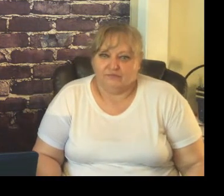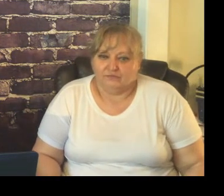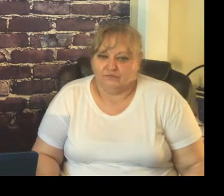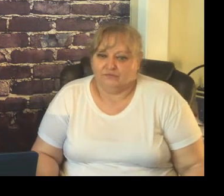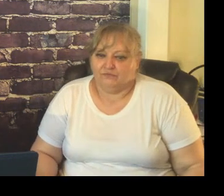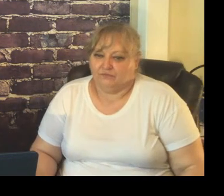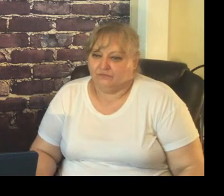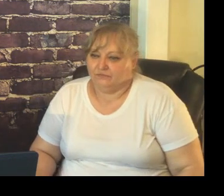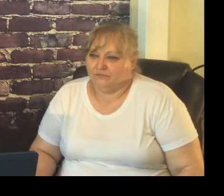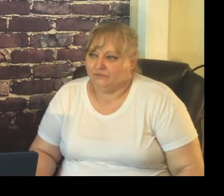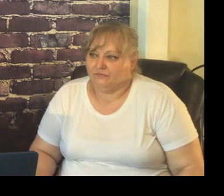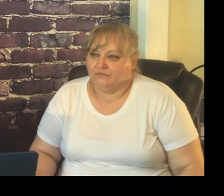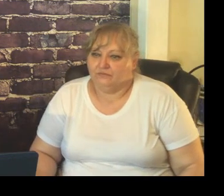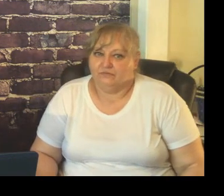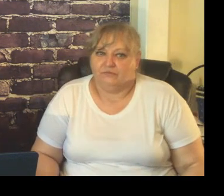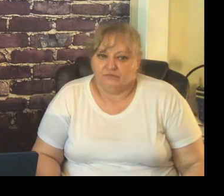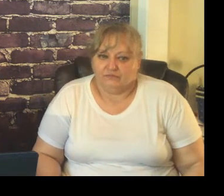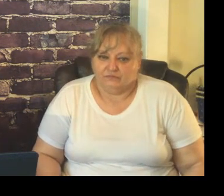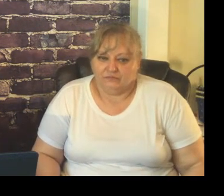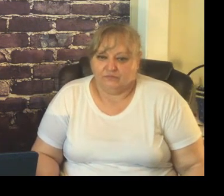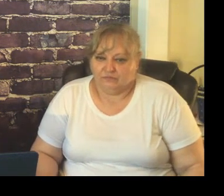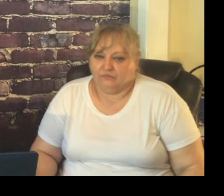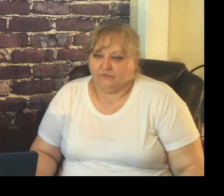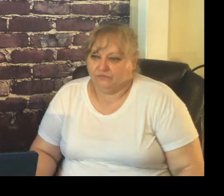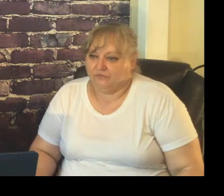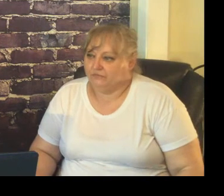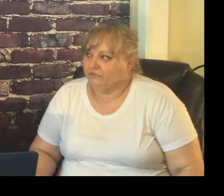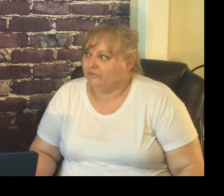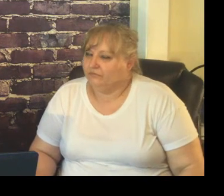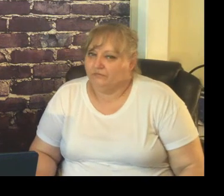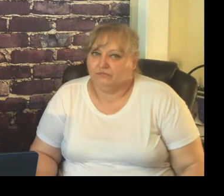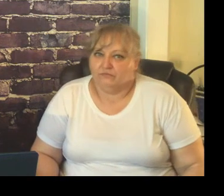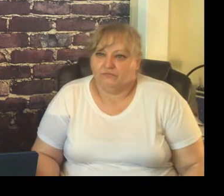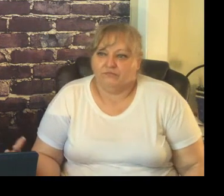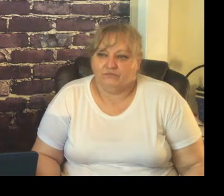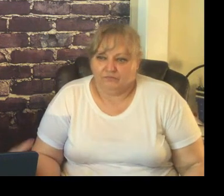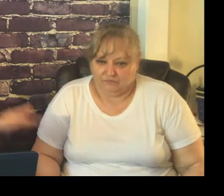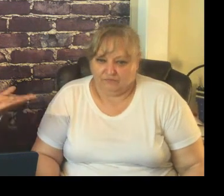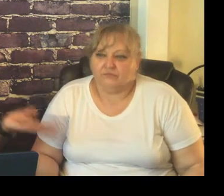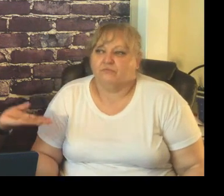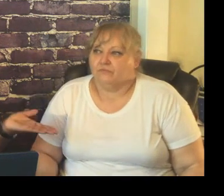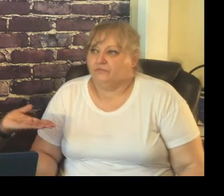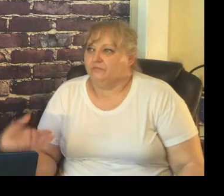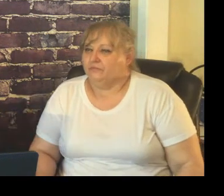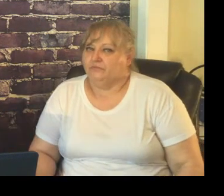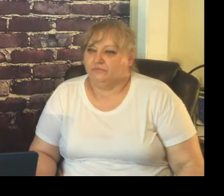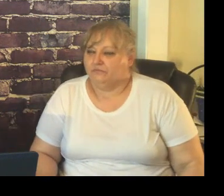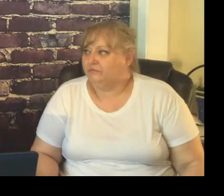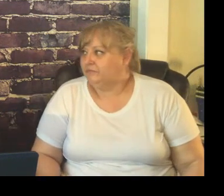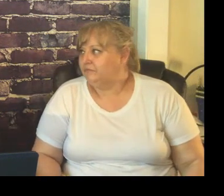that has a successful classroom go see what they do take some notes roomie has said it over and over